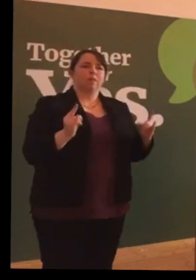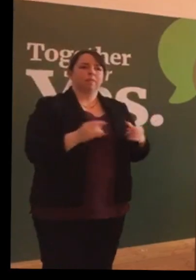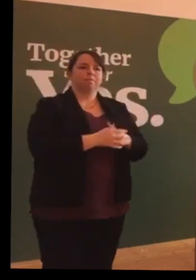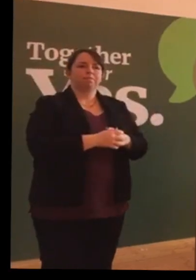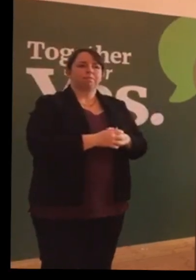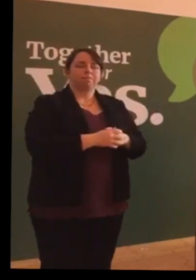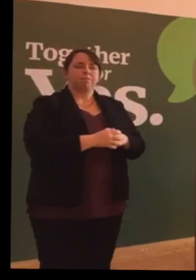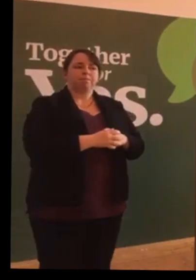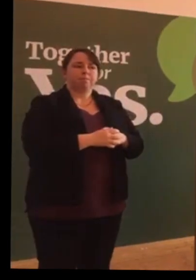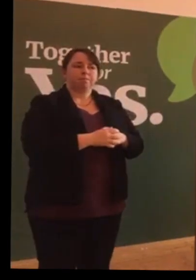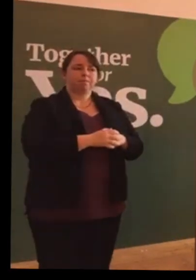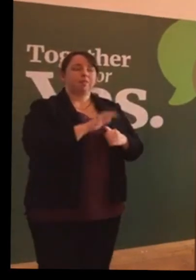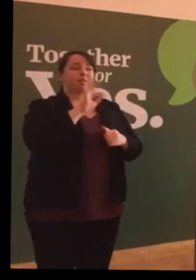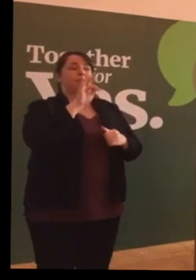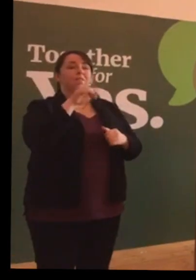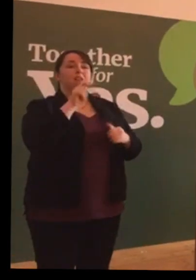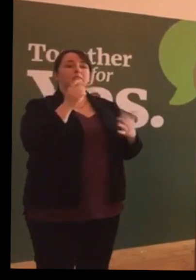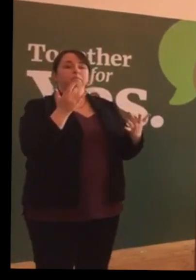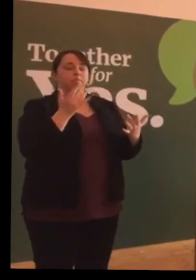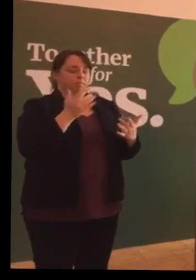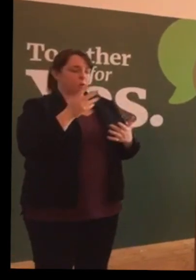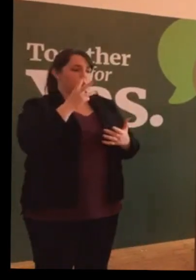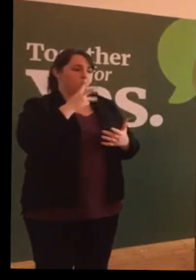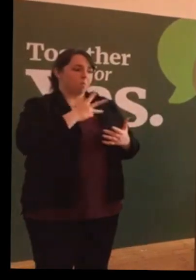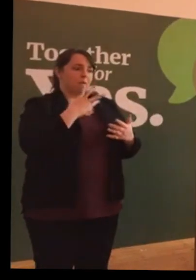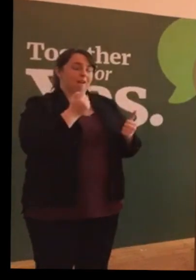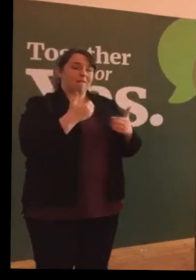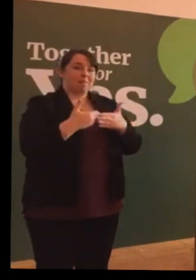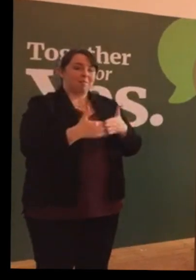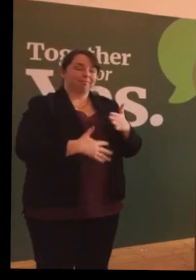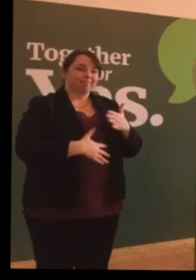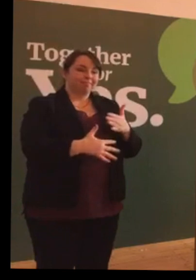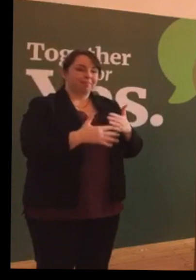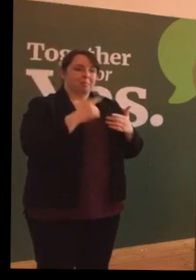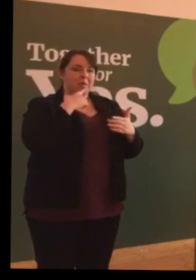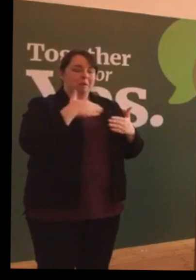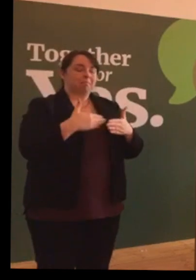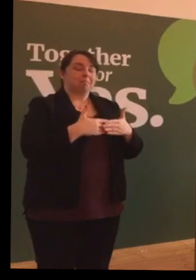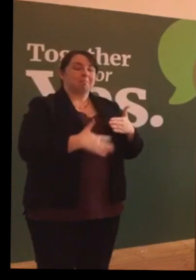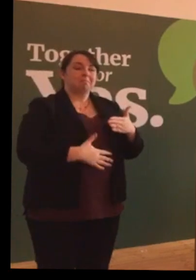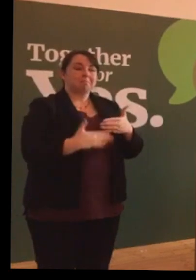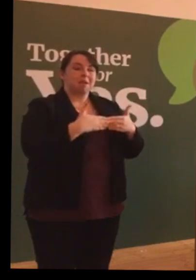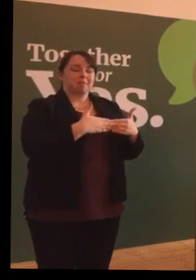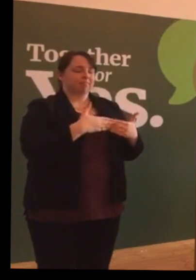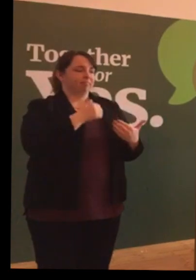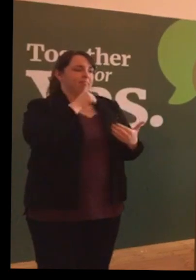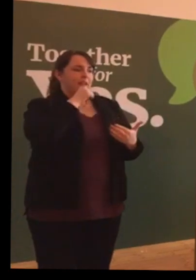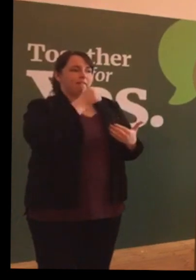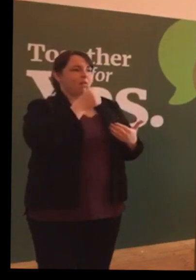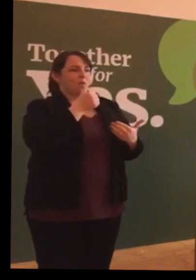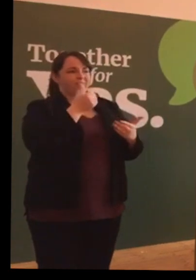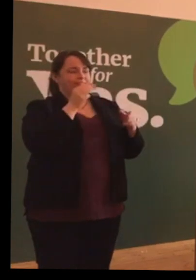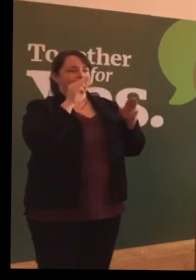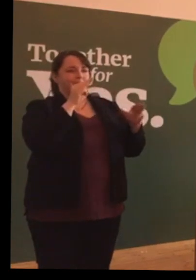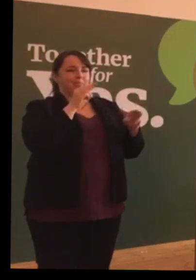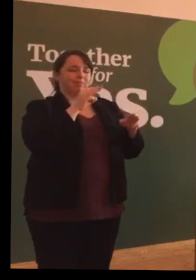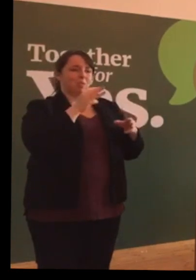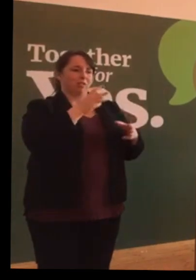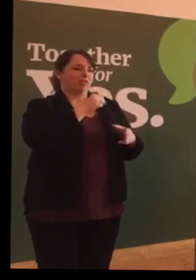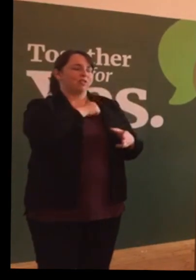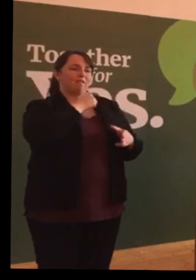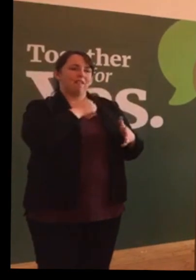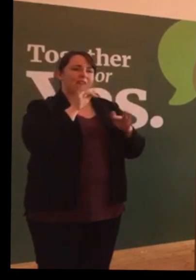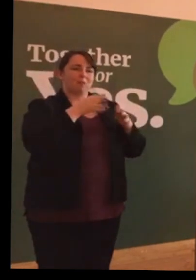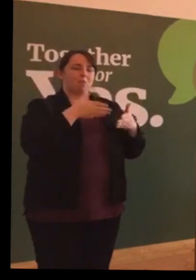Facts about couples where the woman is carrying a baby with no prospect of life, yet is obliged to leave the